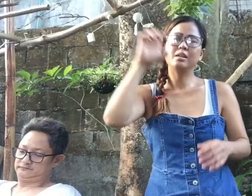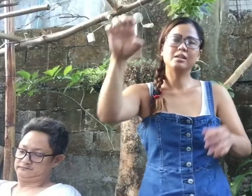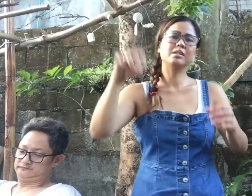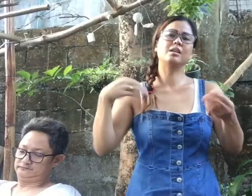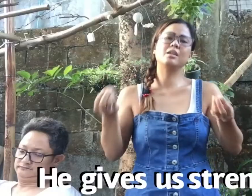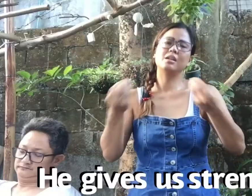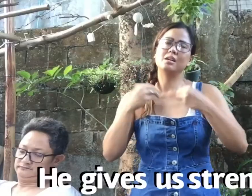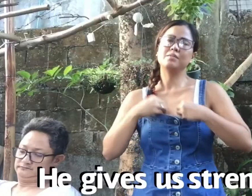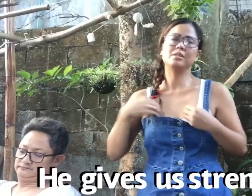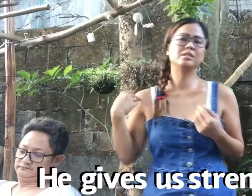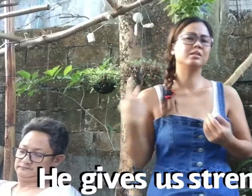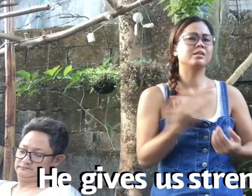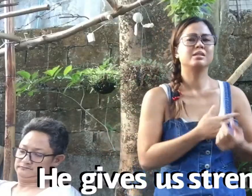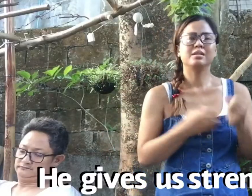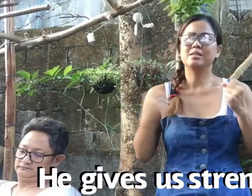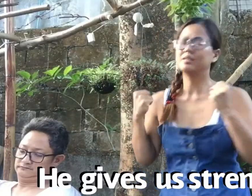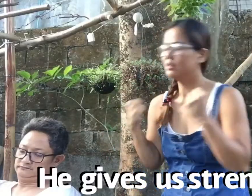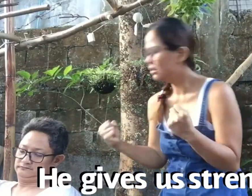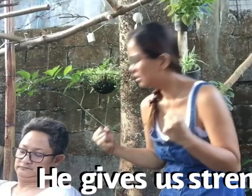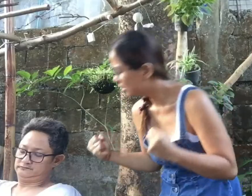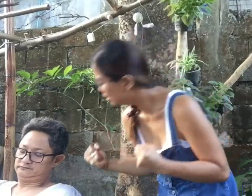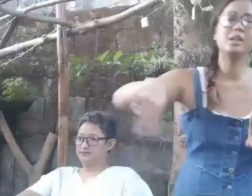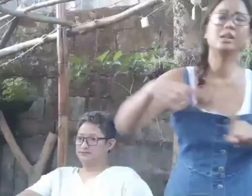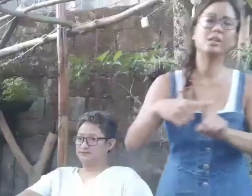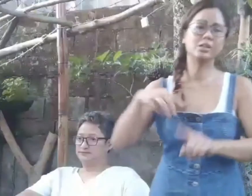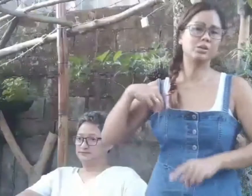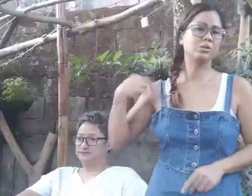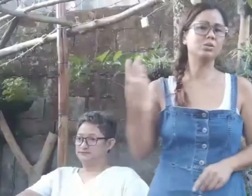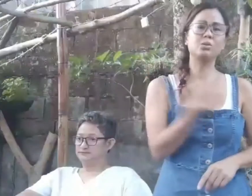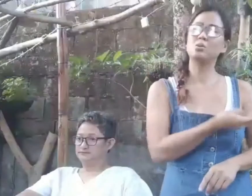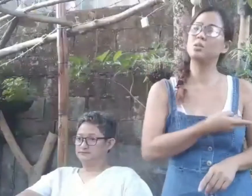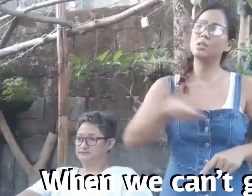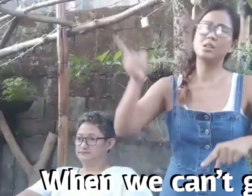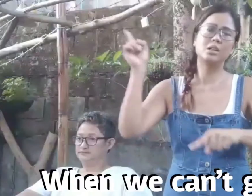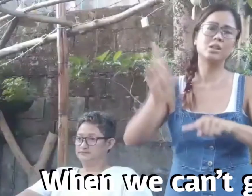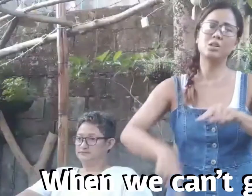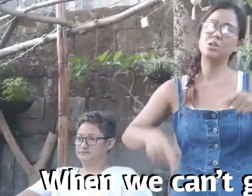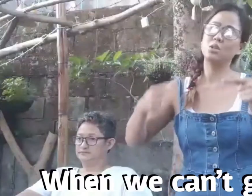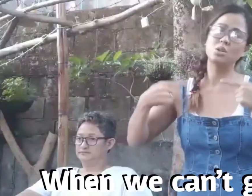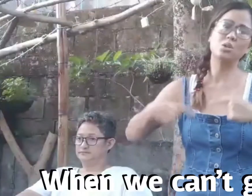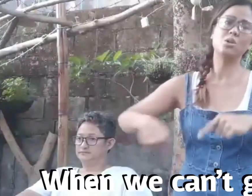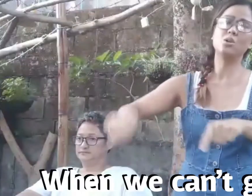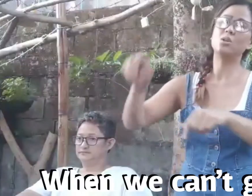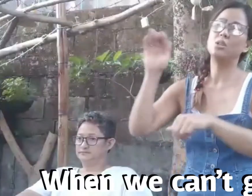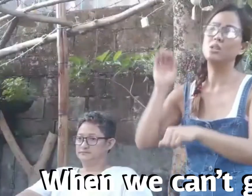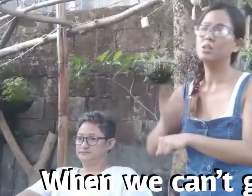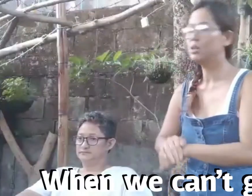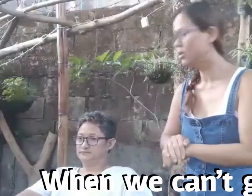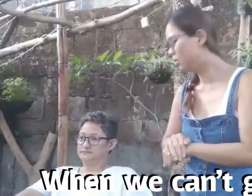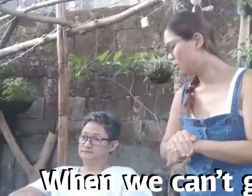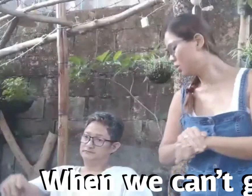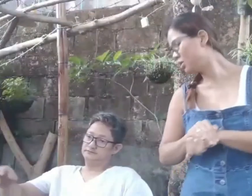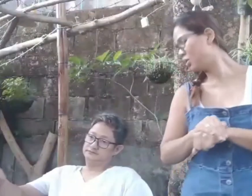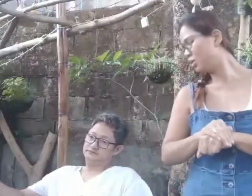He gives us strength when we can't go on